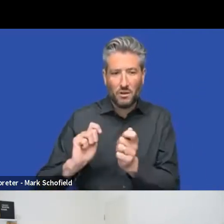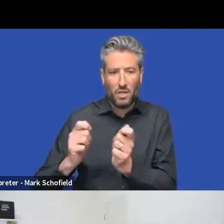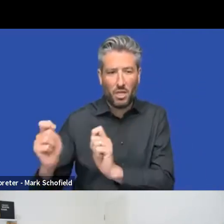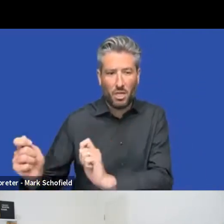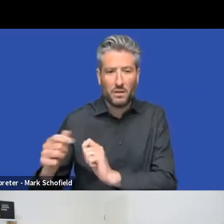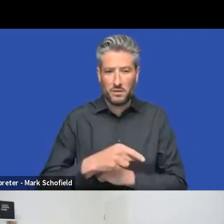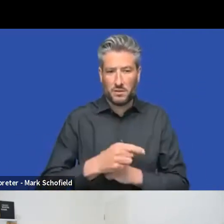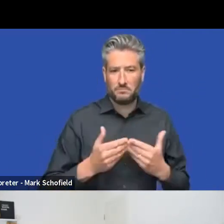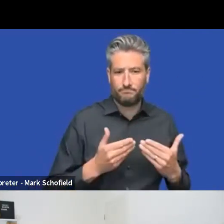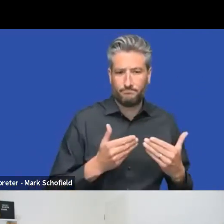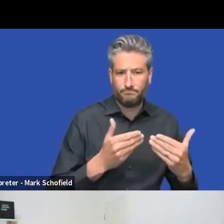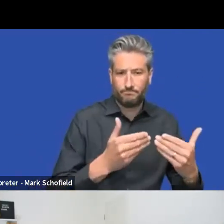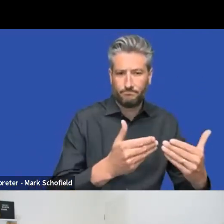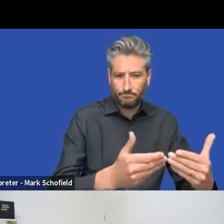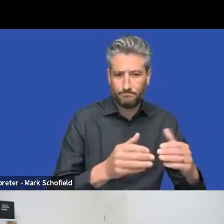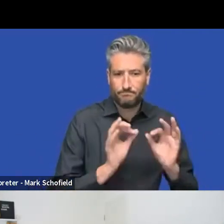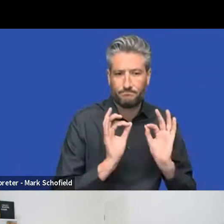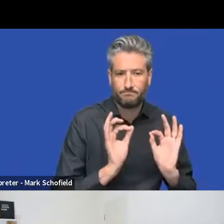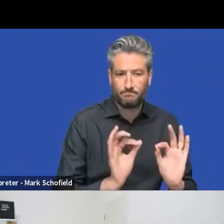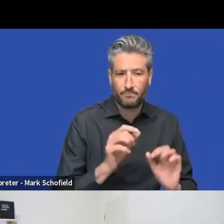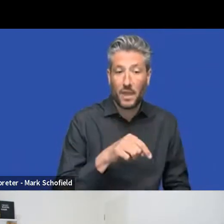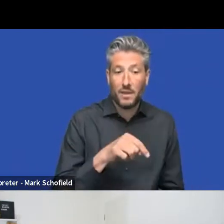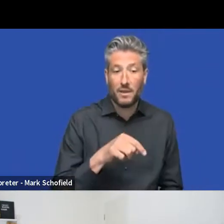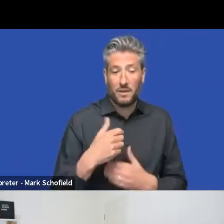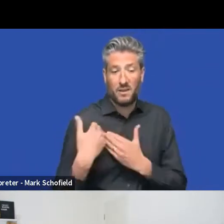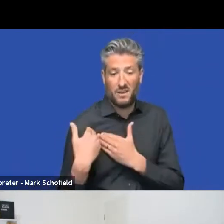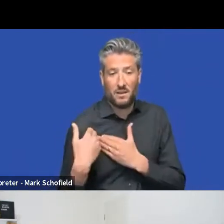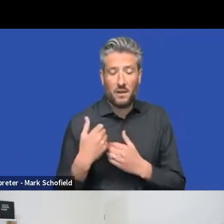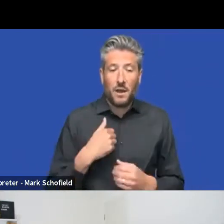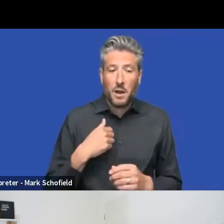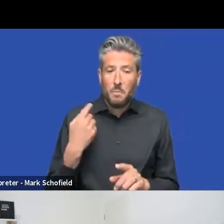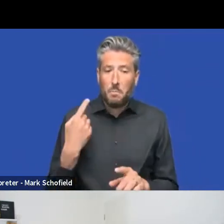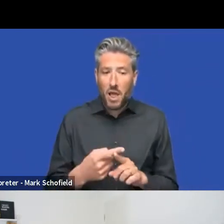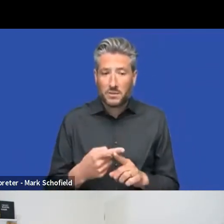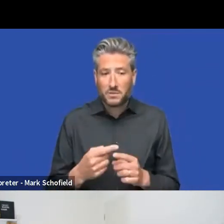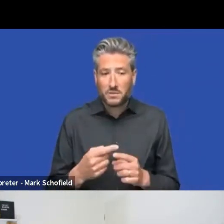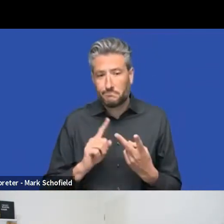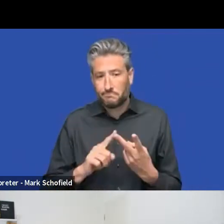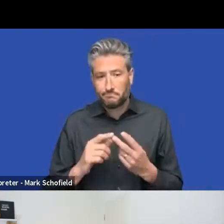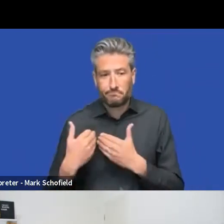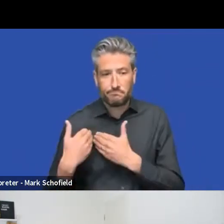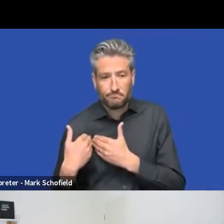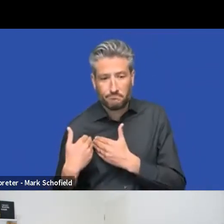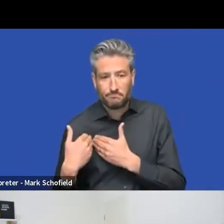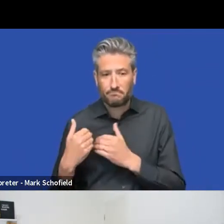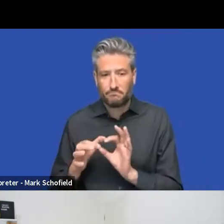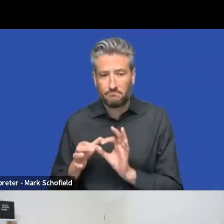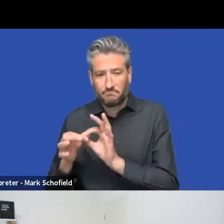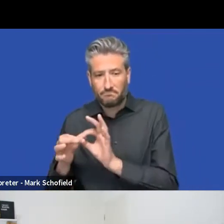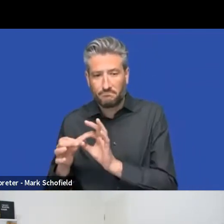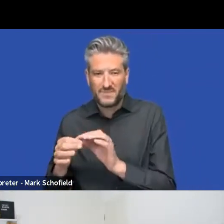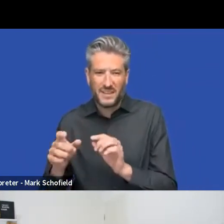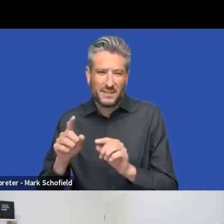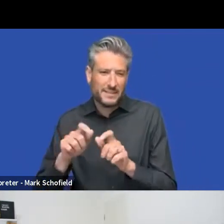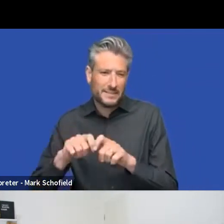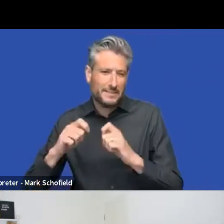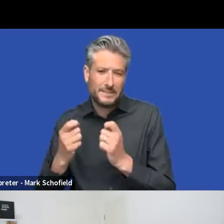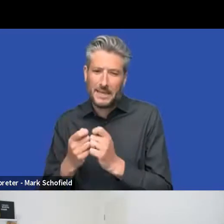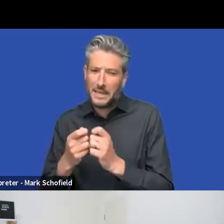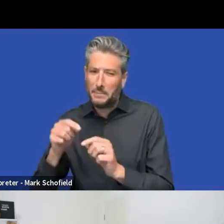And, but then I also have a task helping out some of the other teams at HQ. So helping with UI UX for, for